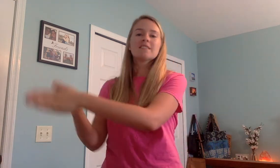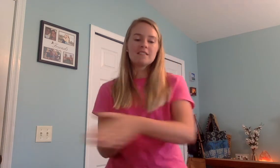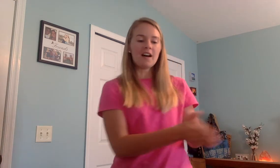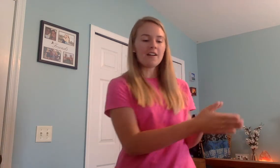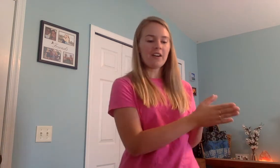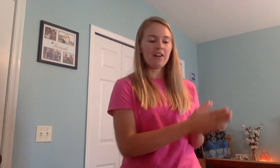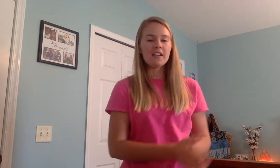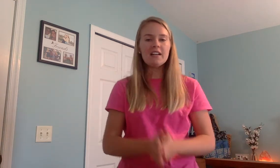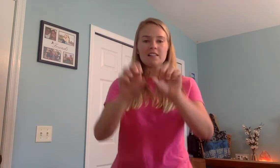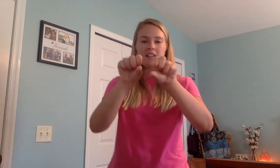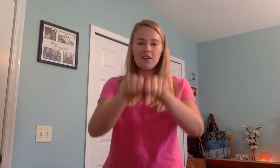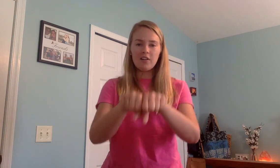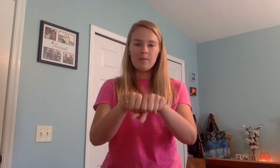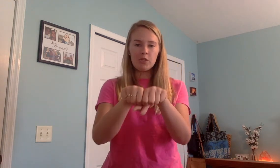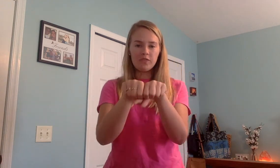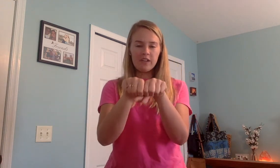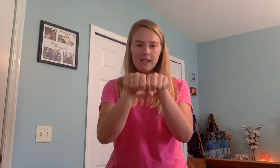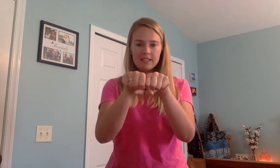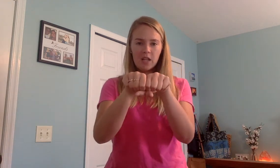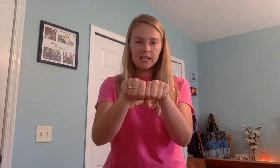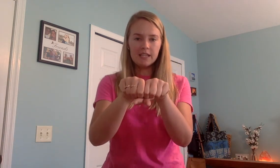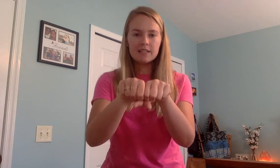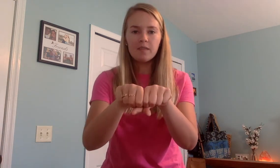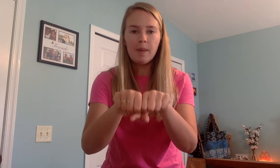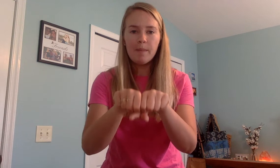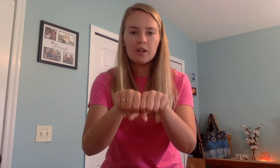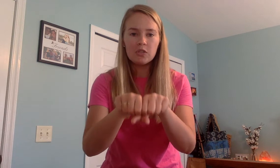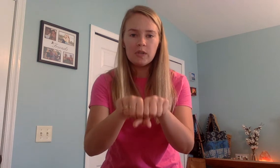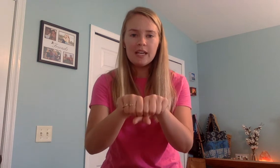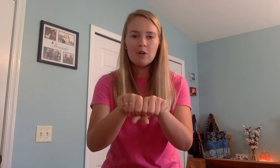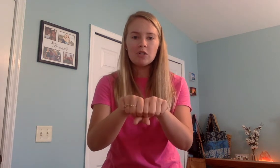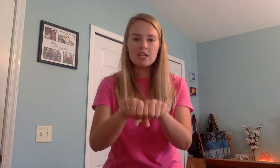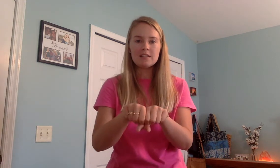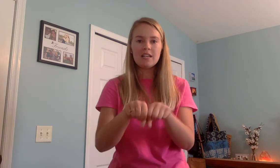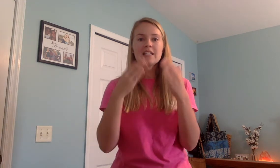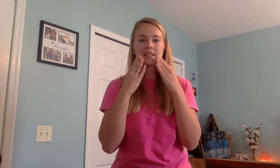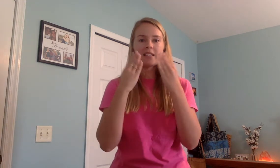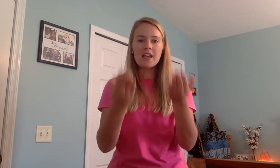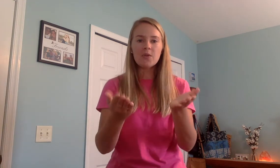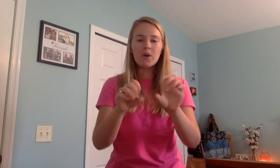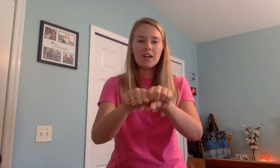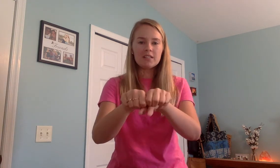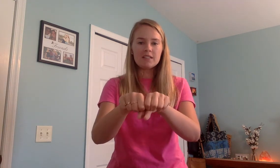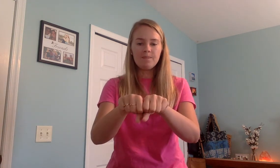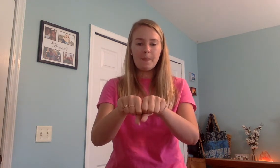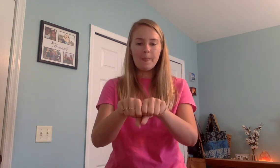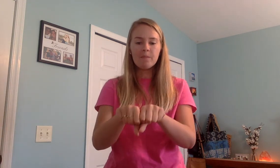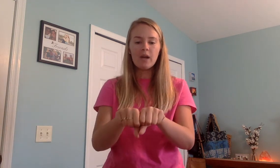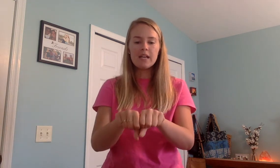stuck. Very nice. All right. Put your hands out like this. Remember, do the hand motions. Say the words. Ready?